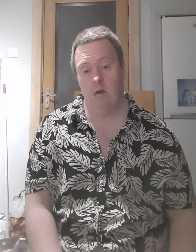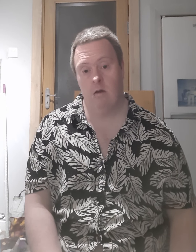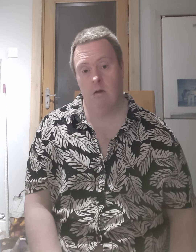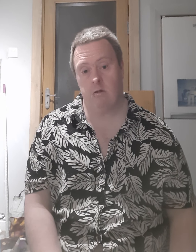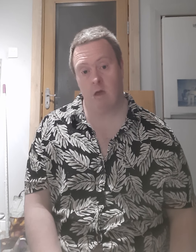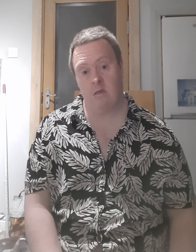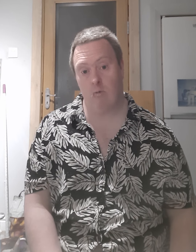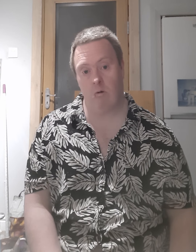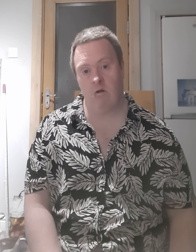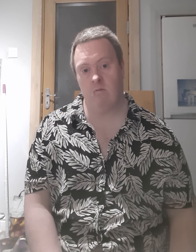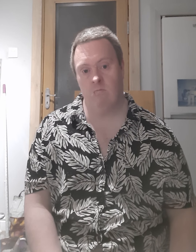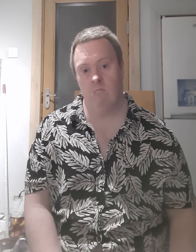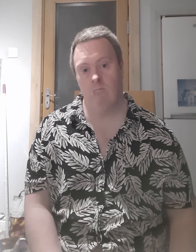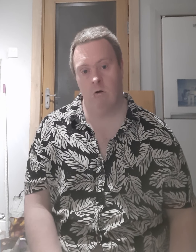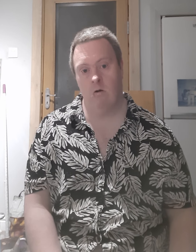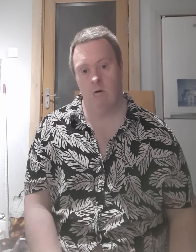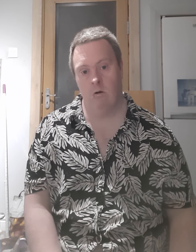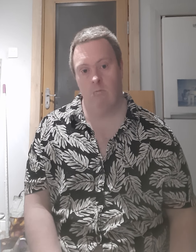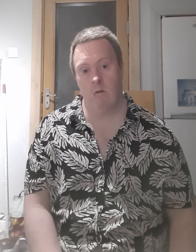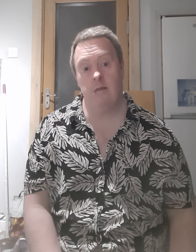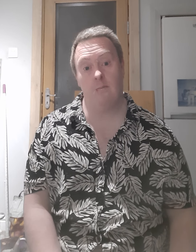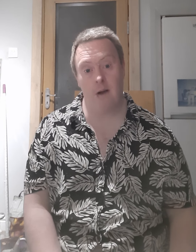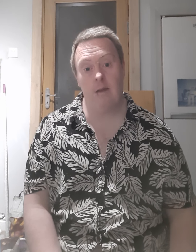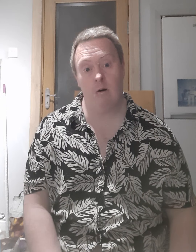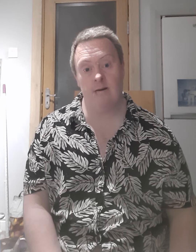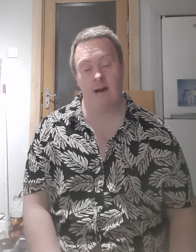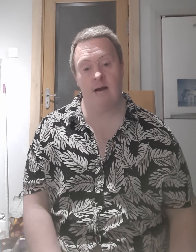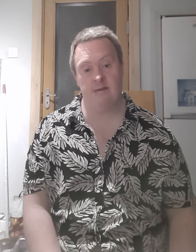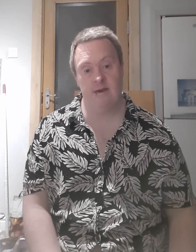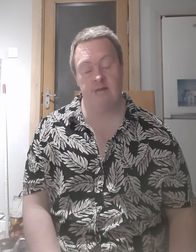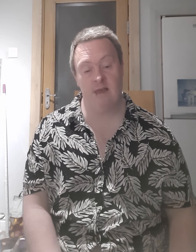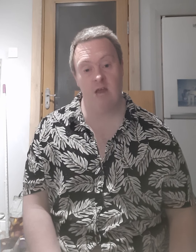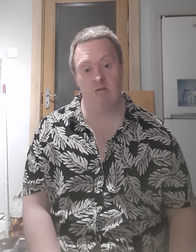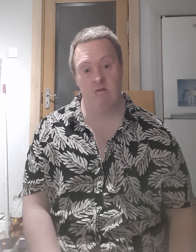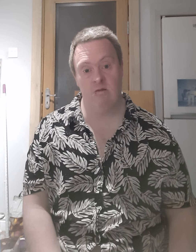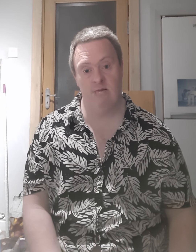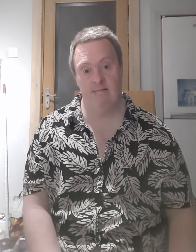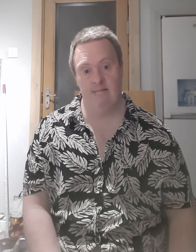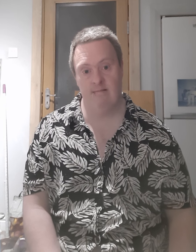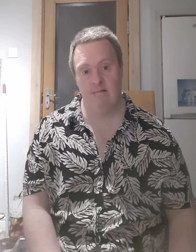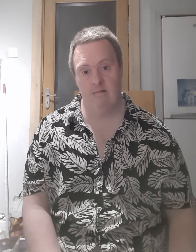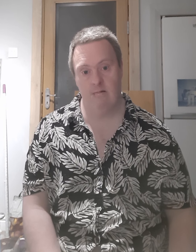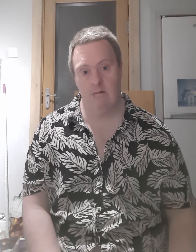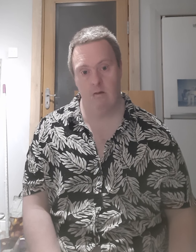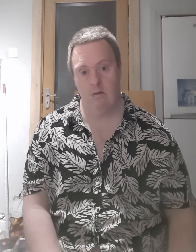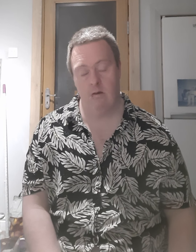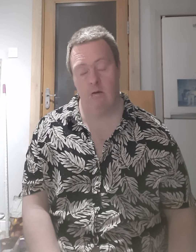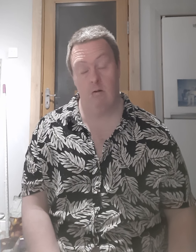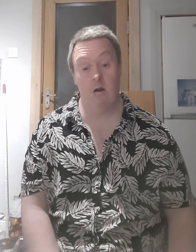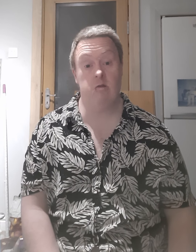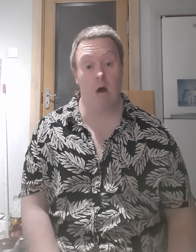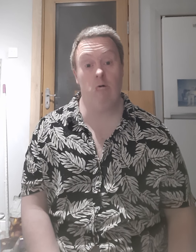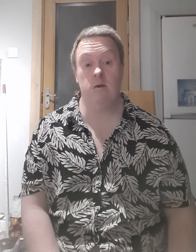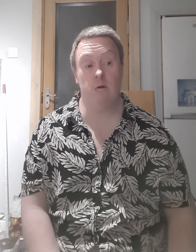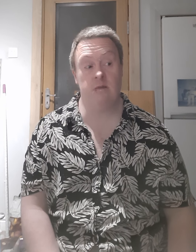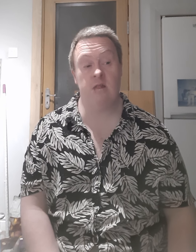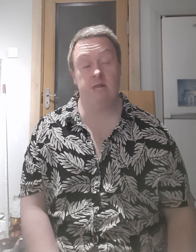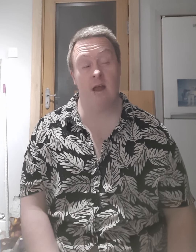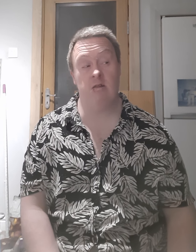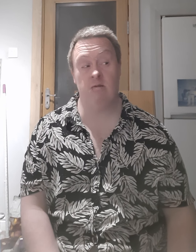so I have to warn them with the Bellarmine Garda station and I told you about that station